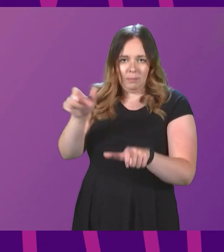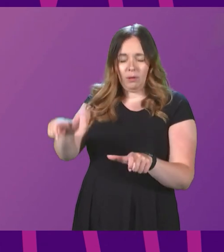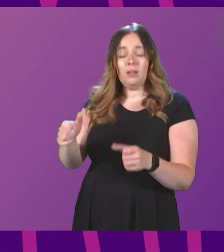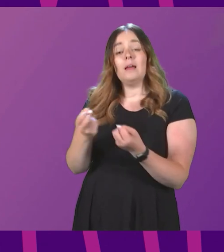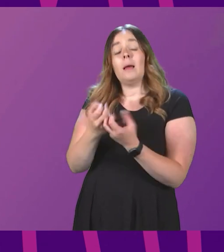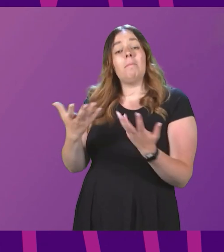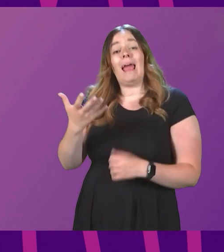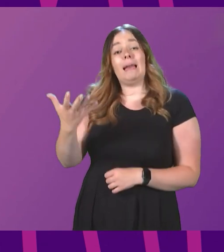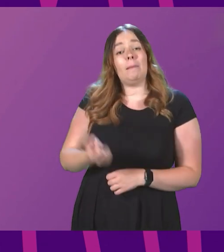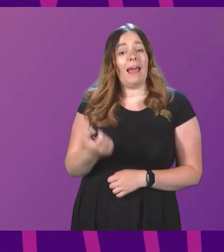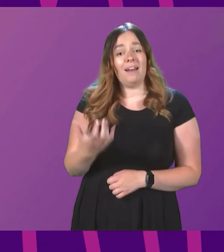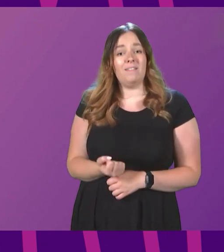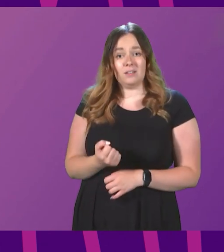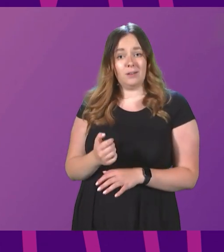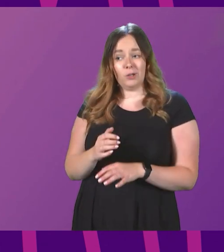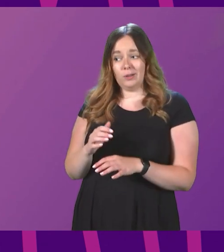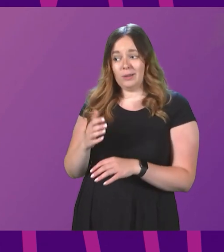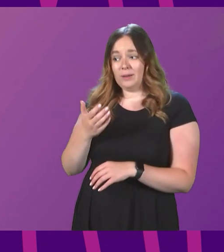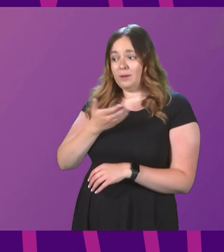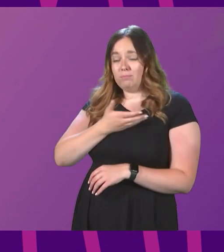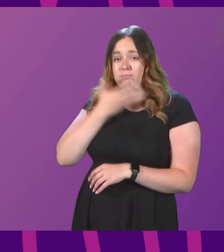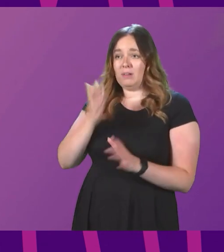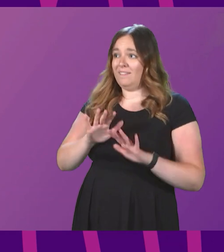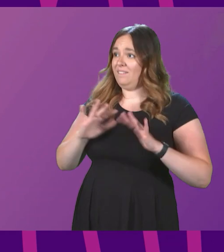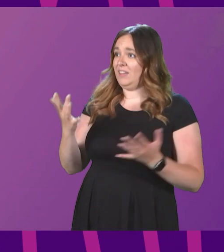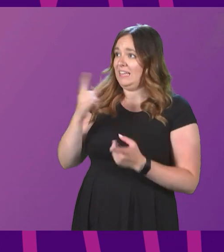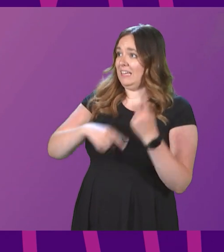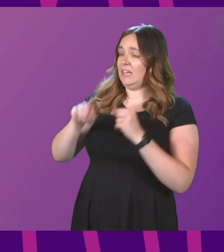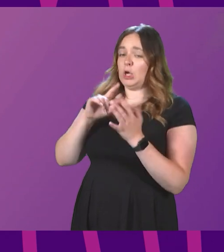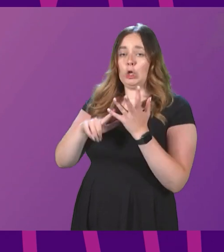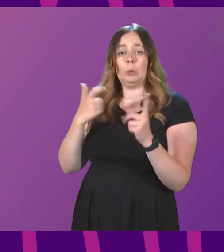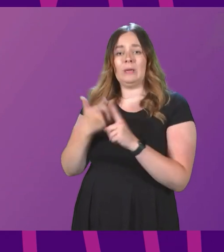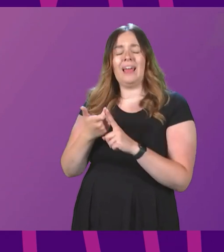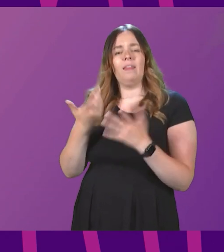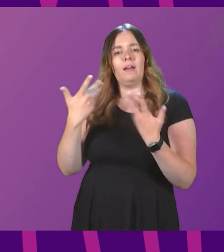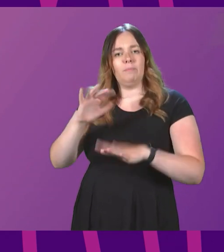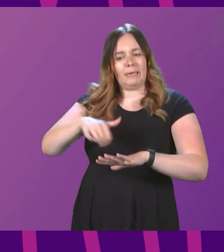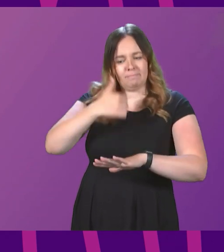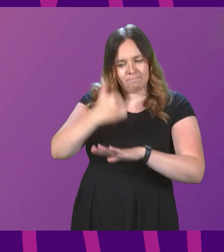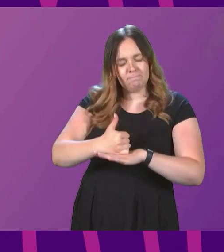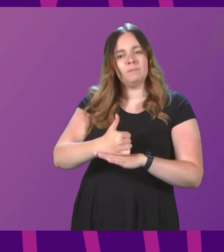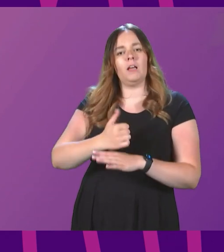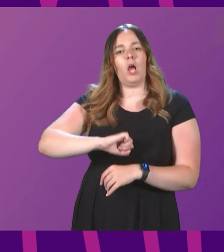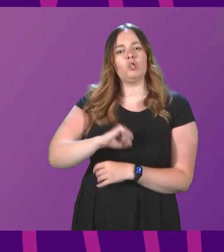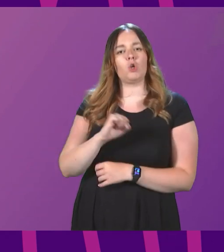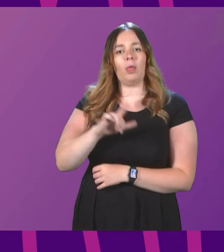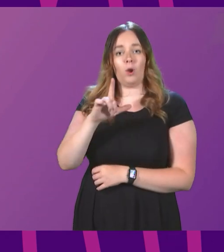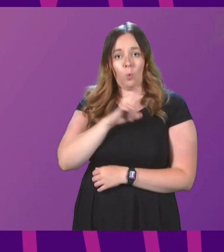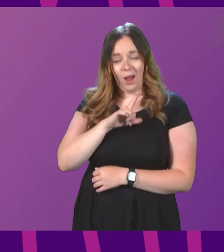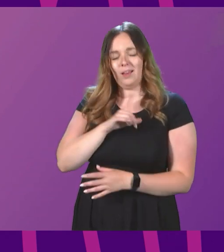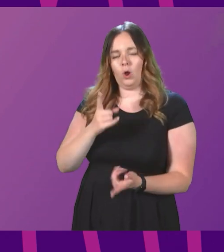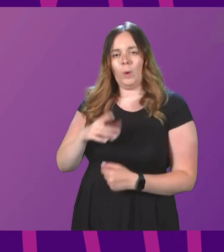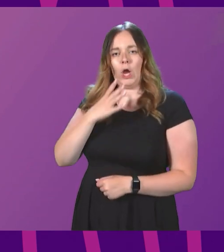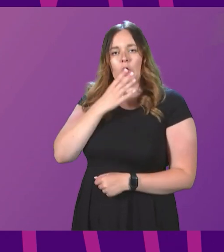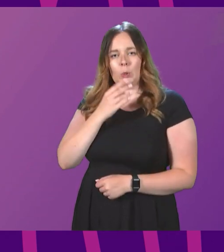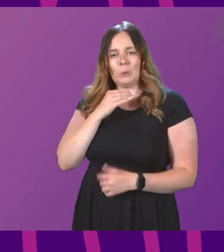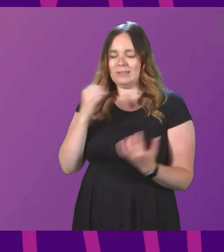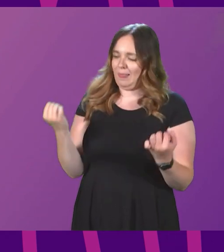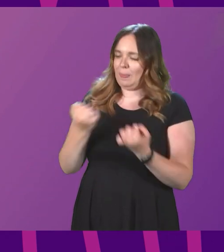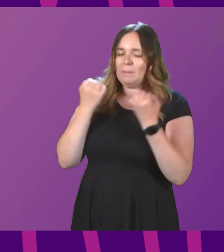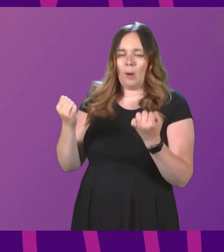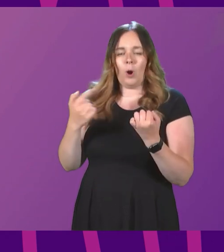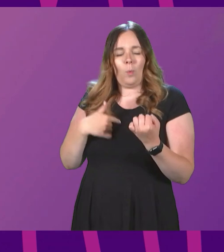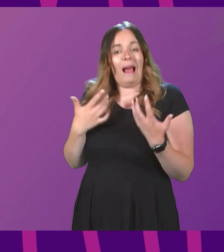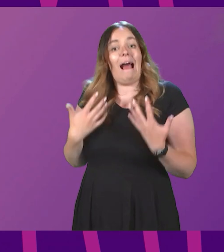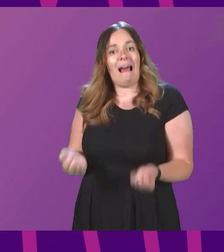of these benefits, of course, don't exist anywhere else in the UK. They have been established just in Scotland because we are using the power that we